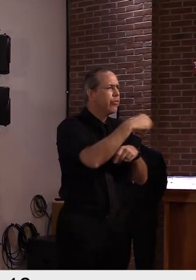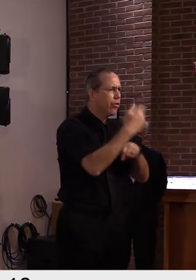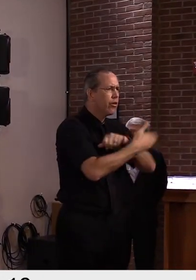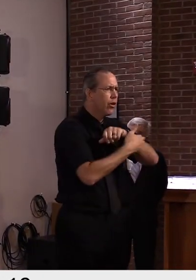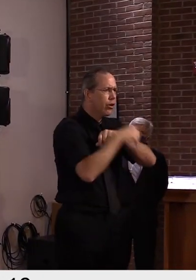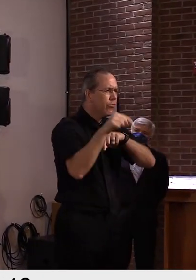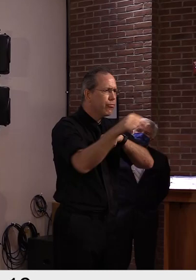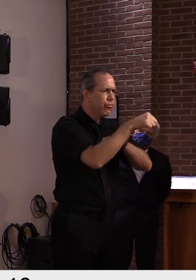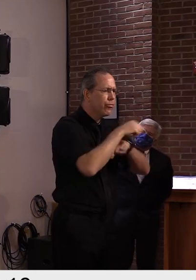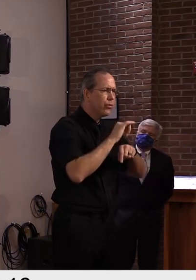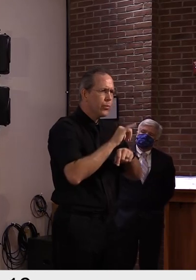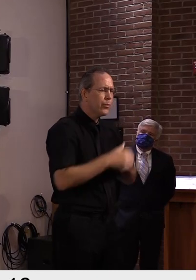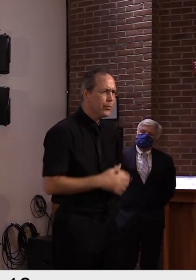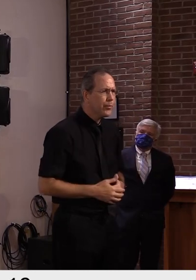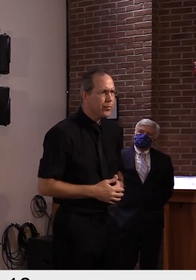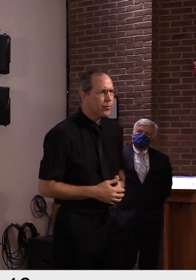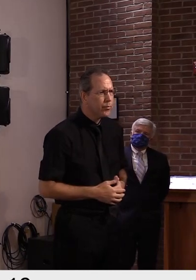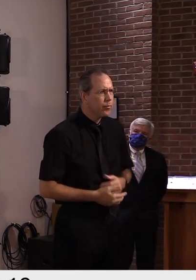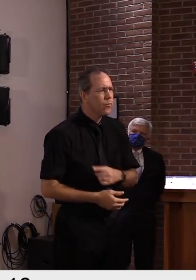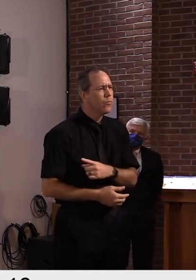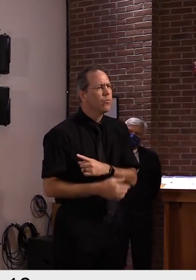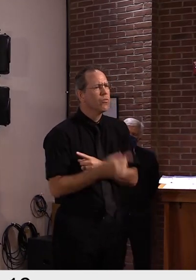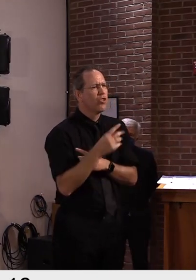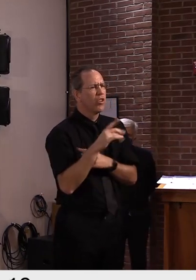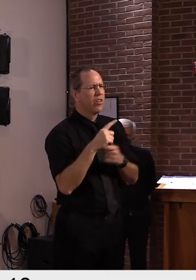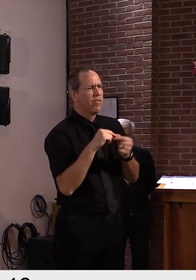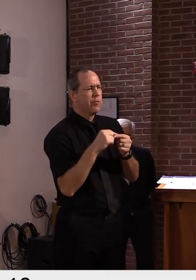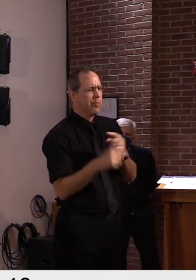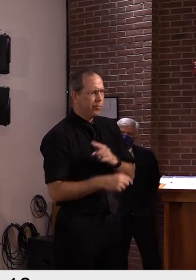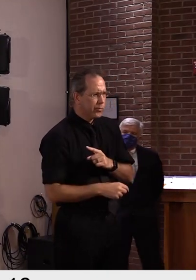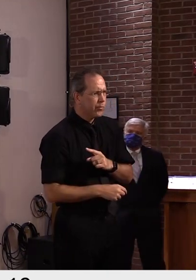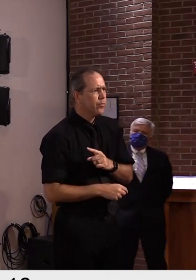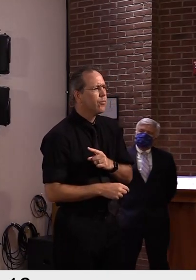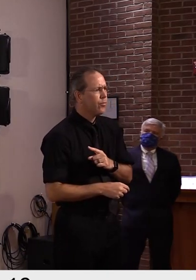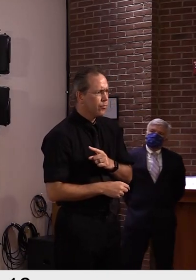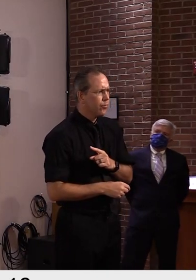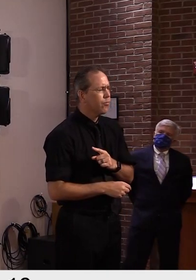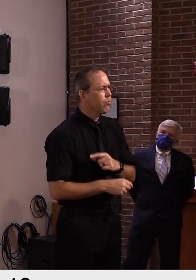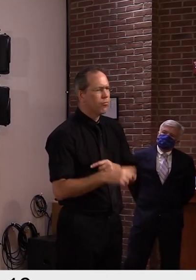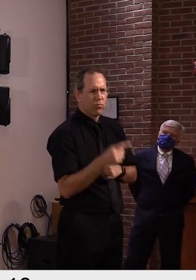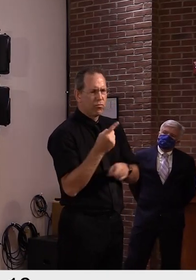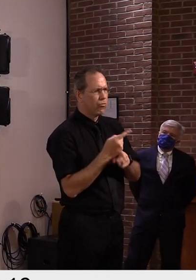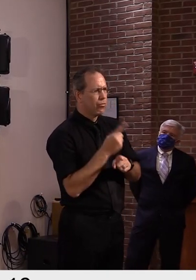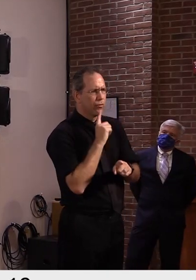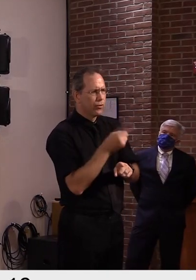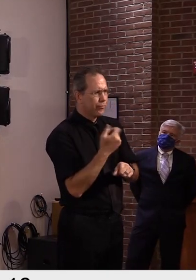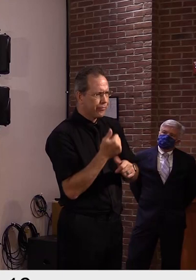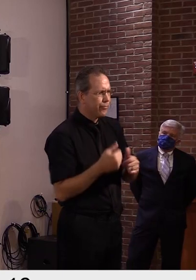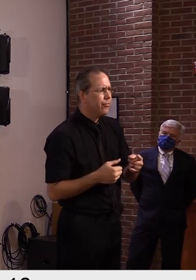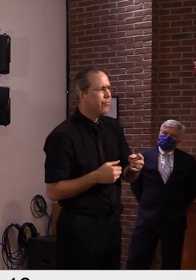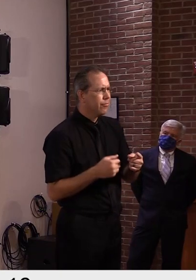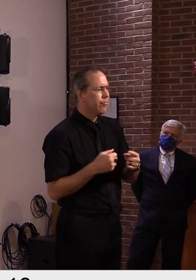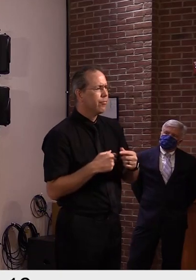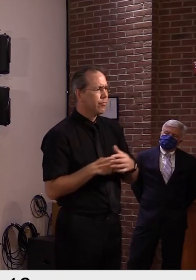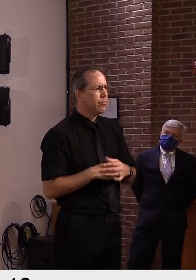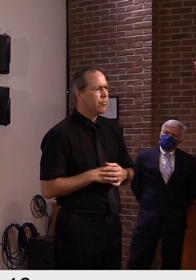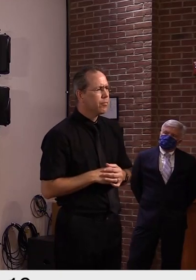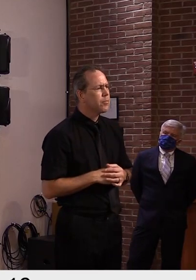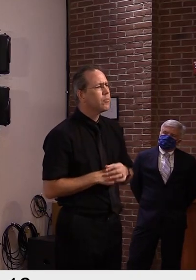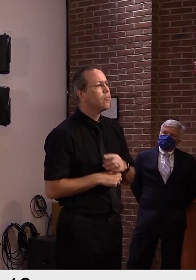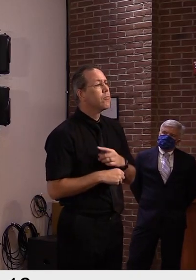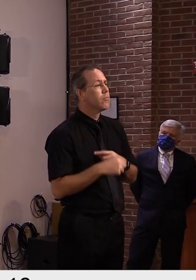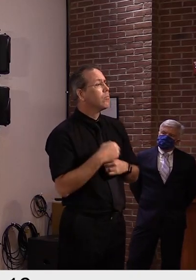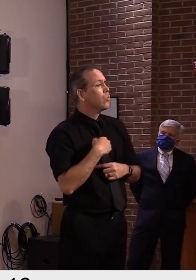That was a wonderful response. And just to add to that, um, we have started to increase the